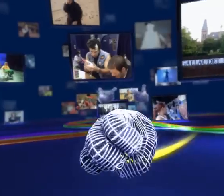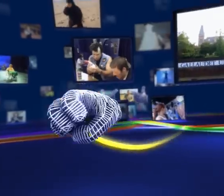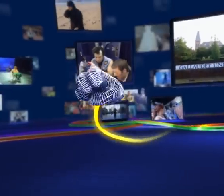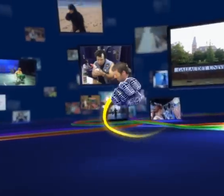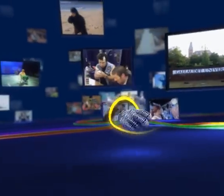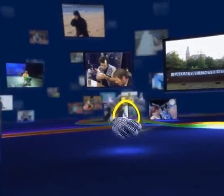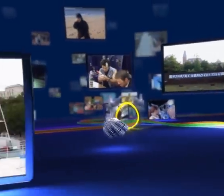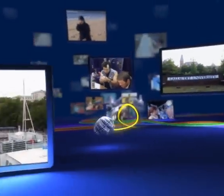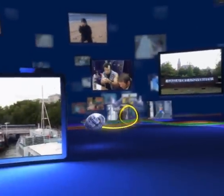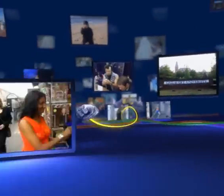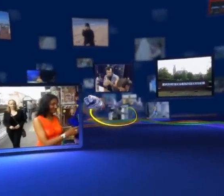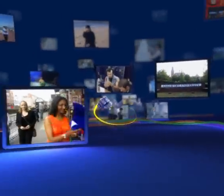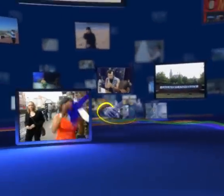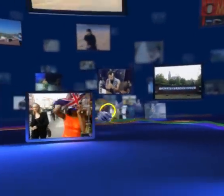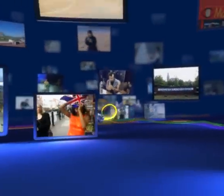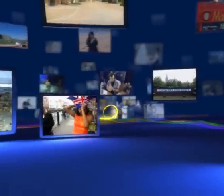Travel.